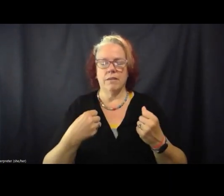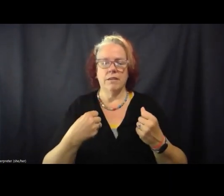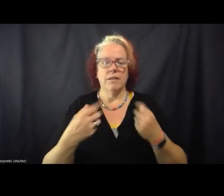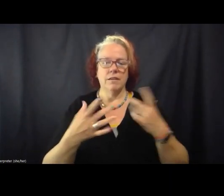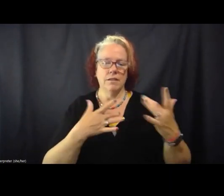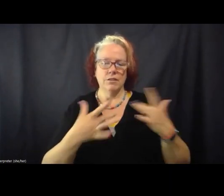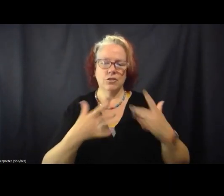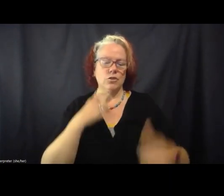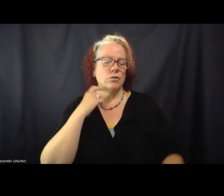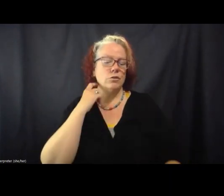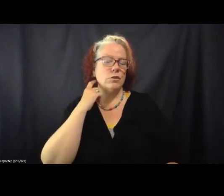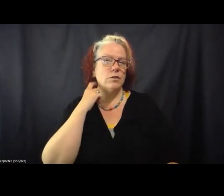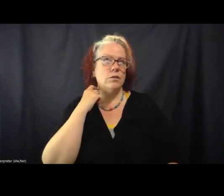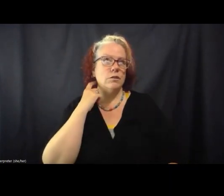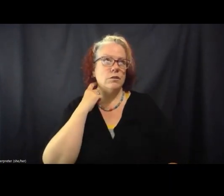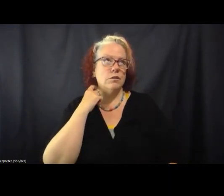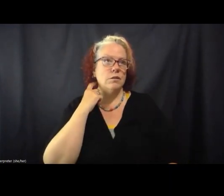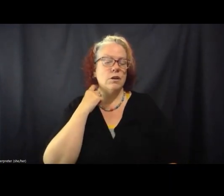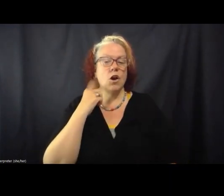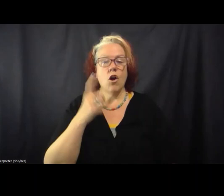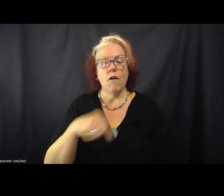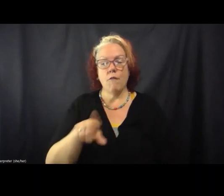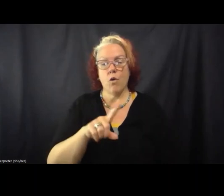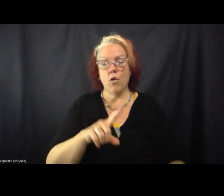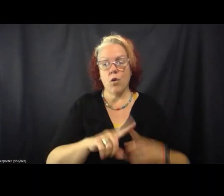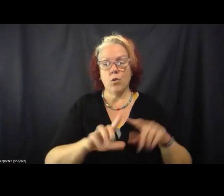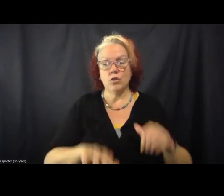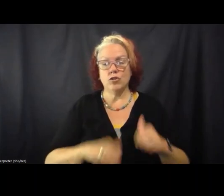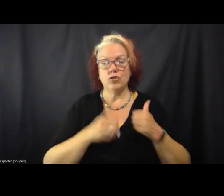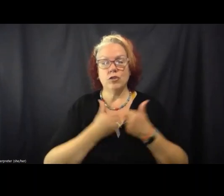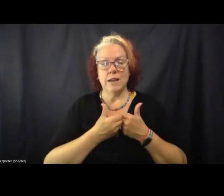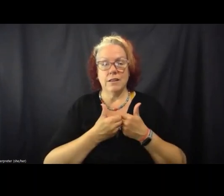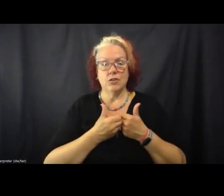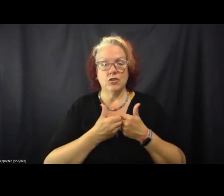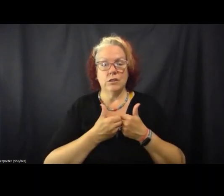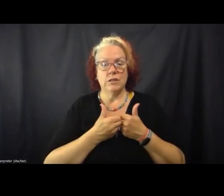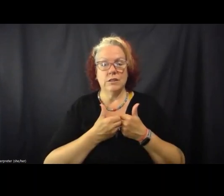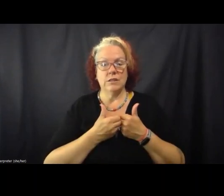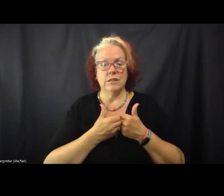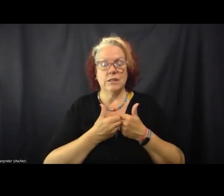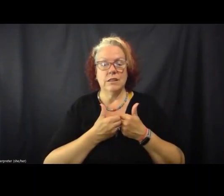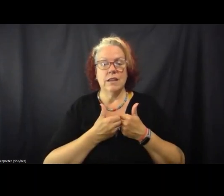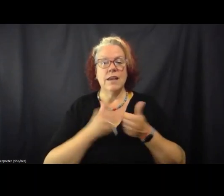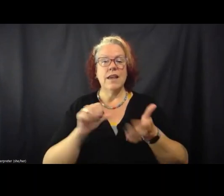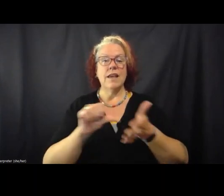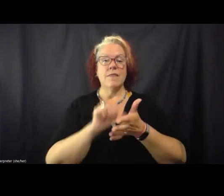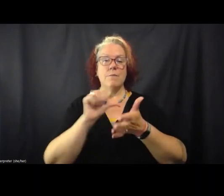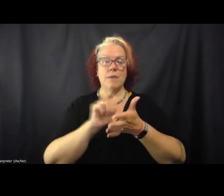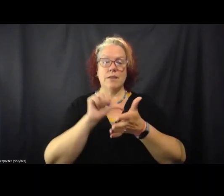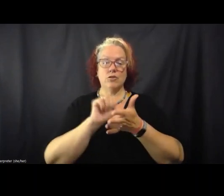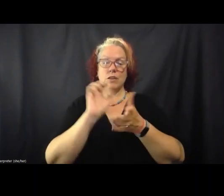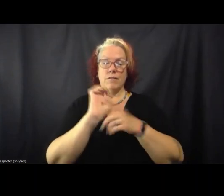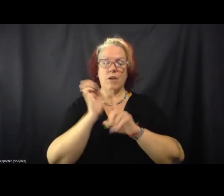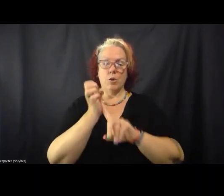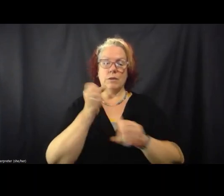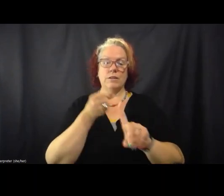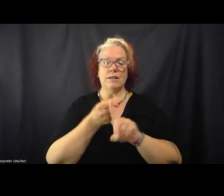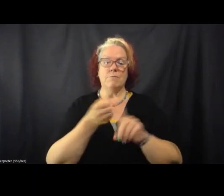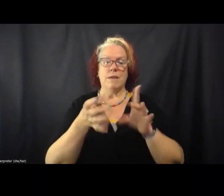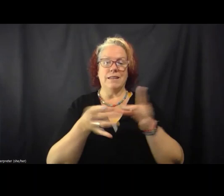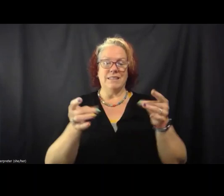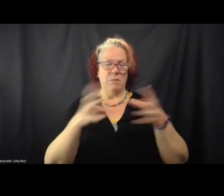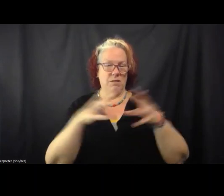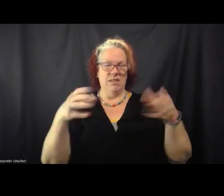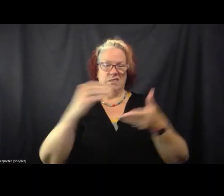Crucially, for those challenges, in the pages of the environmental impact statement, this like vast